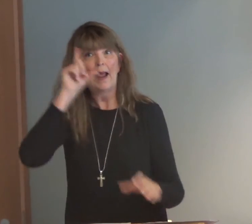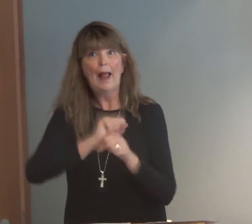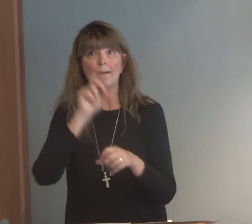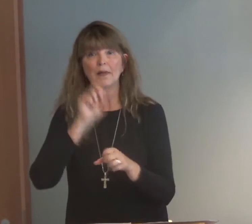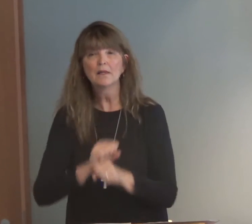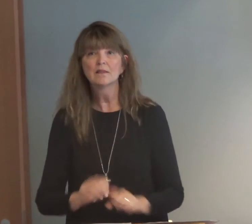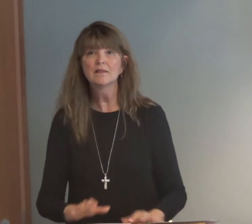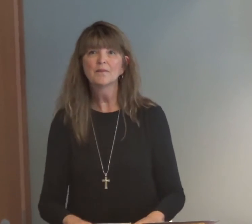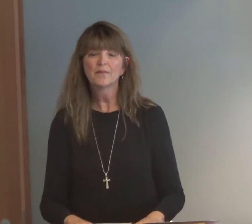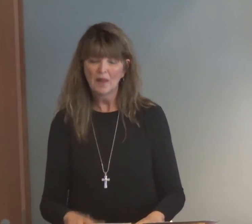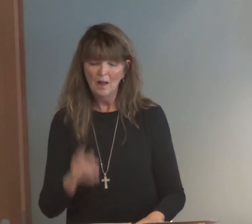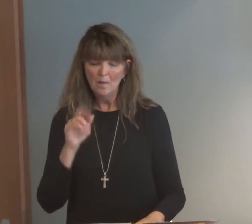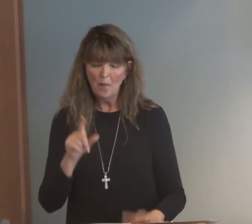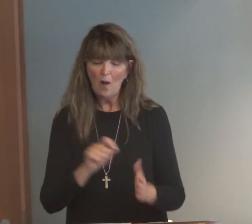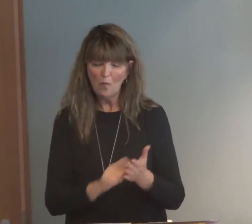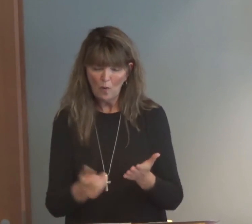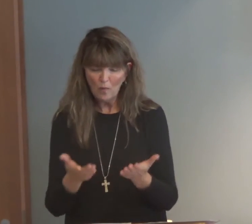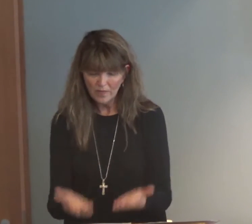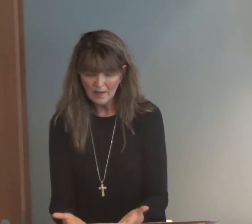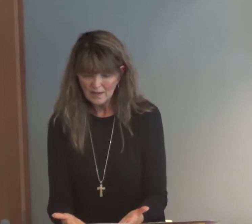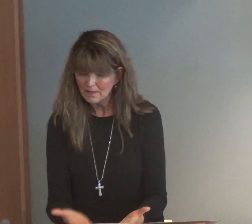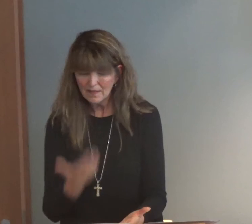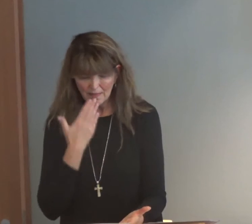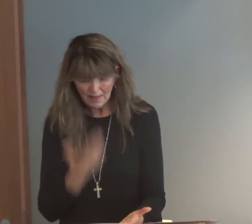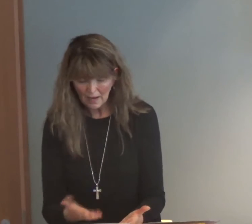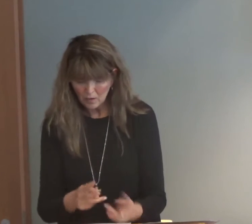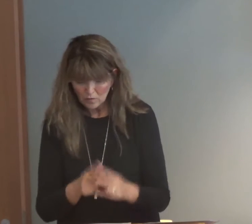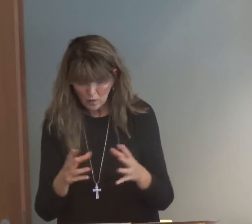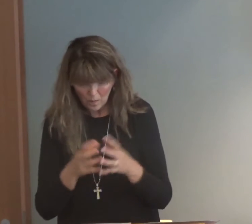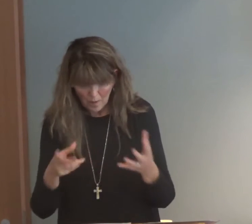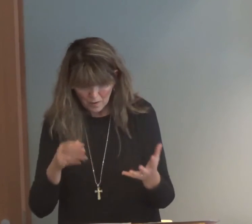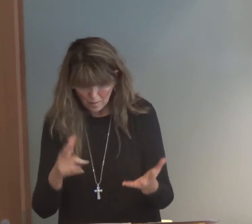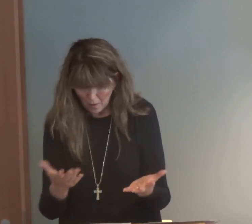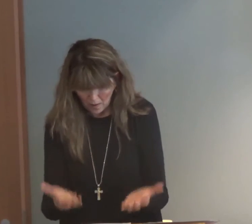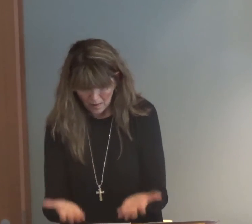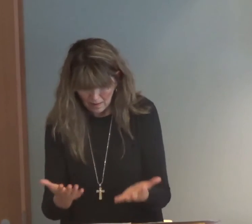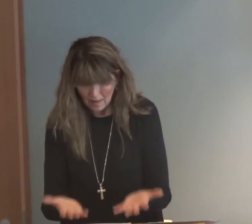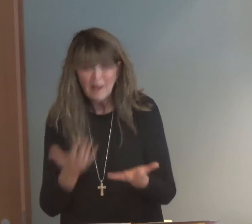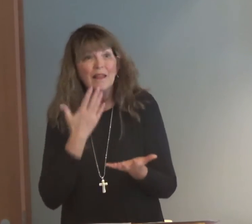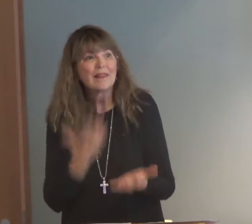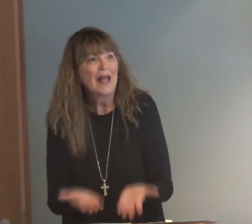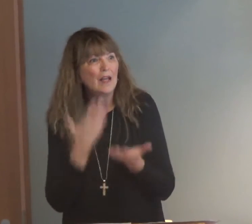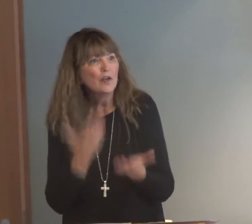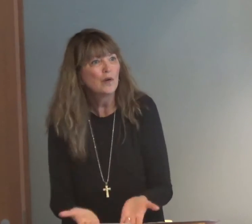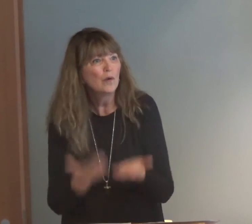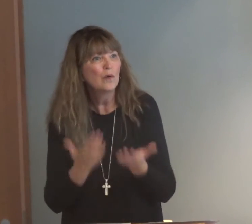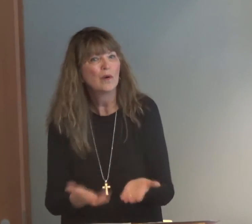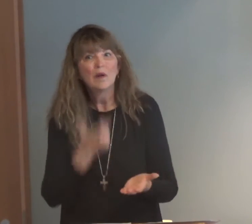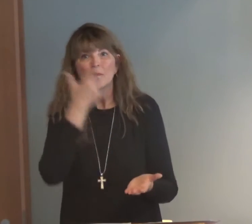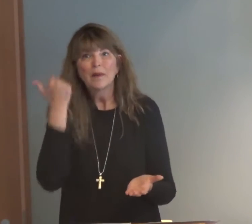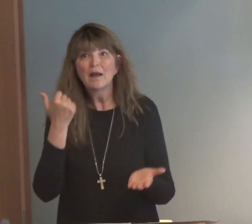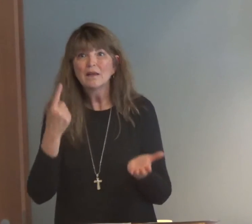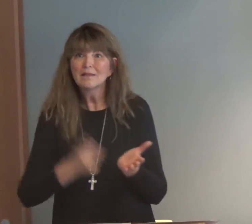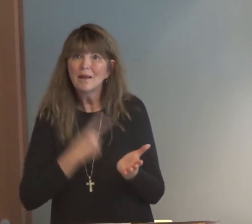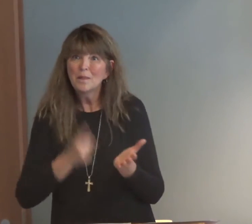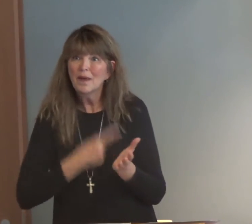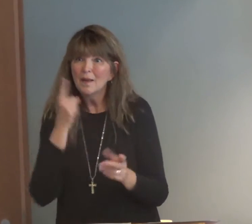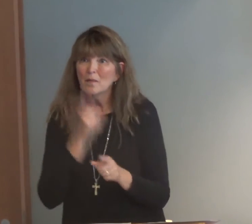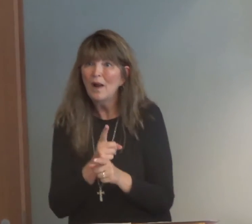with bad habits. And Paul wrote this. And I am so thankful that